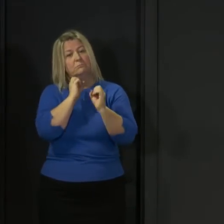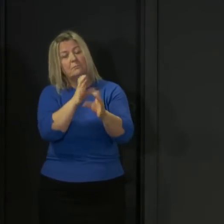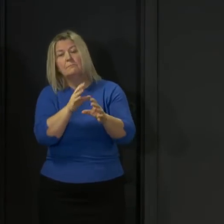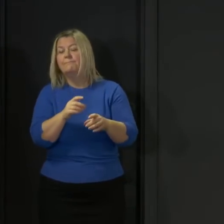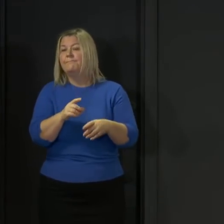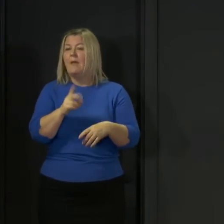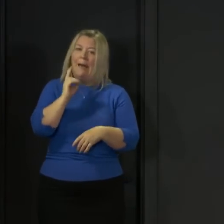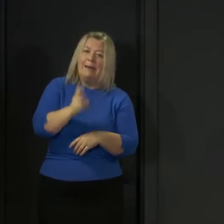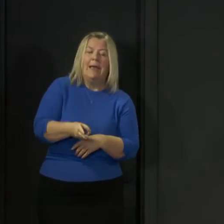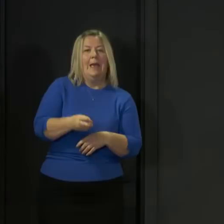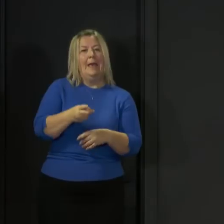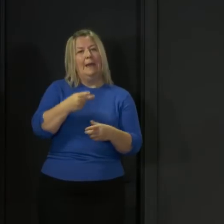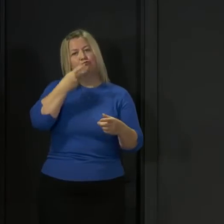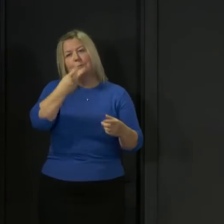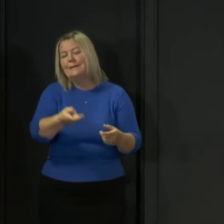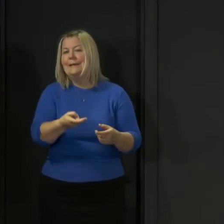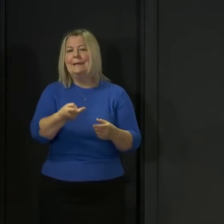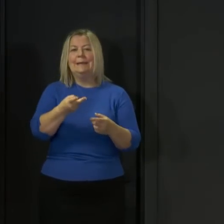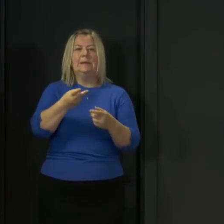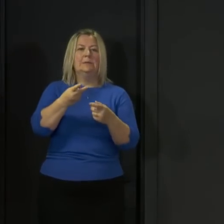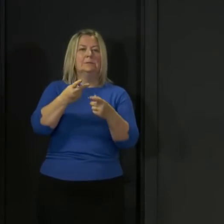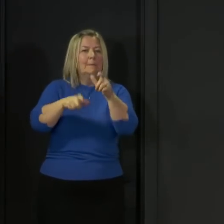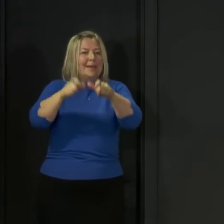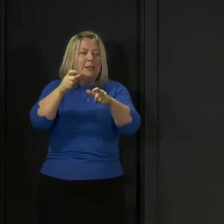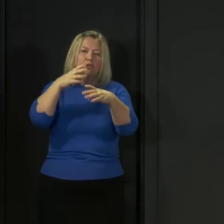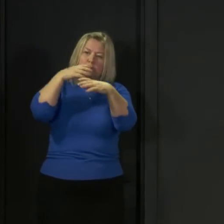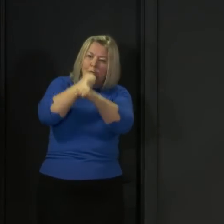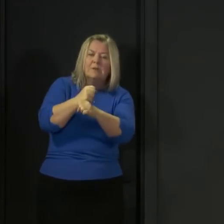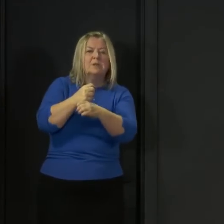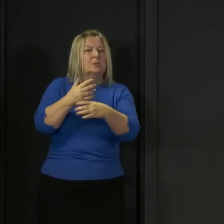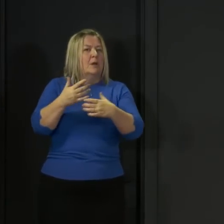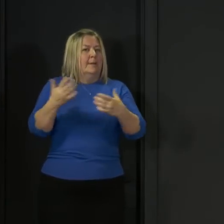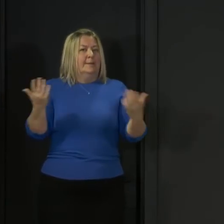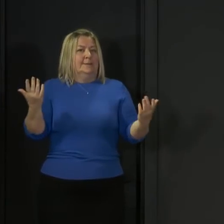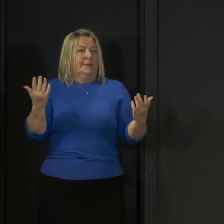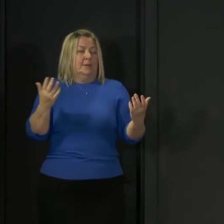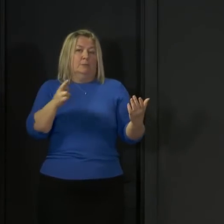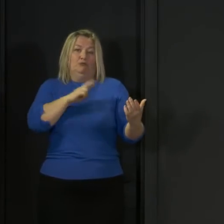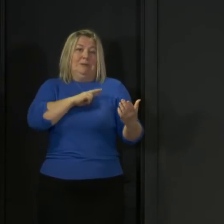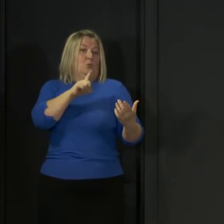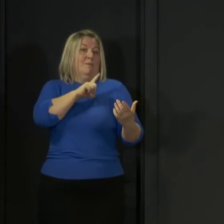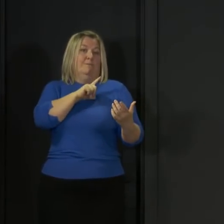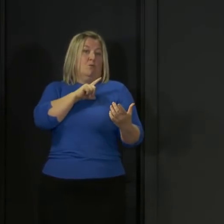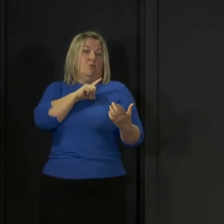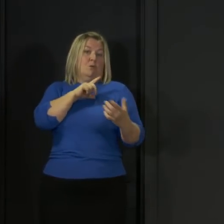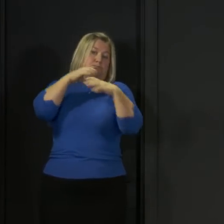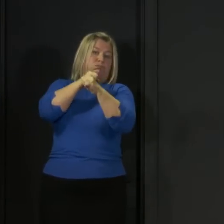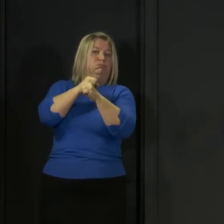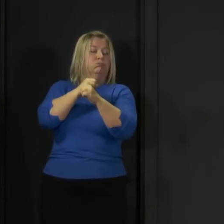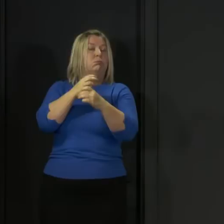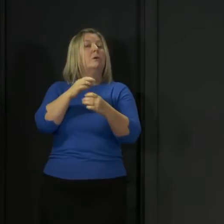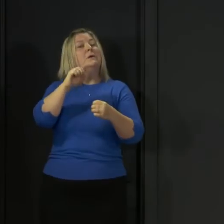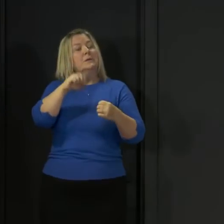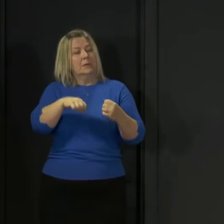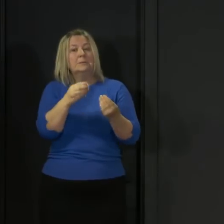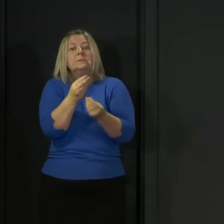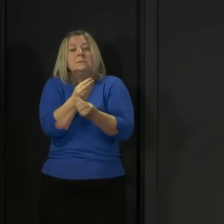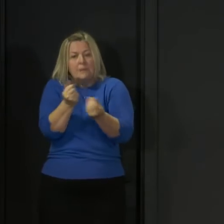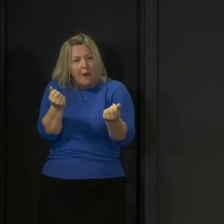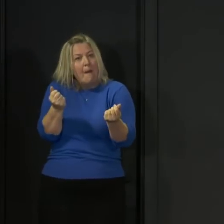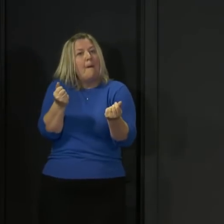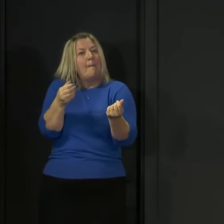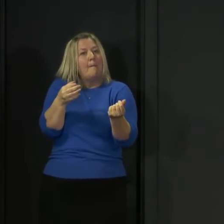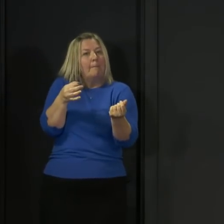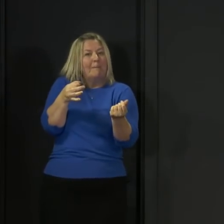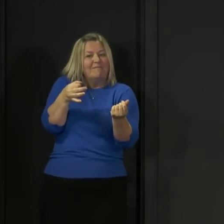confidentiality here, the reasons why that was so important. There were a very small number of people